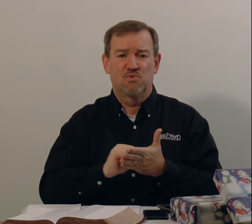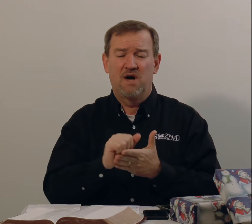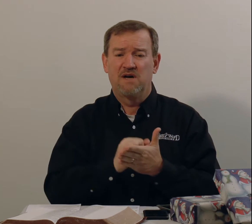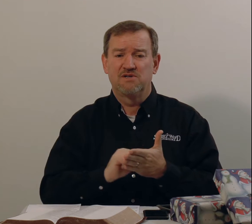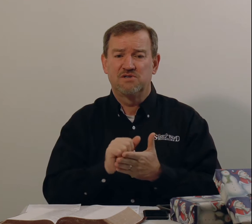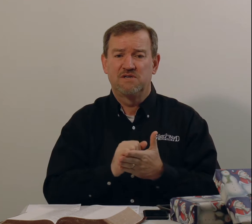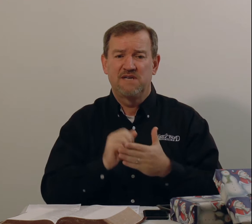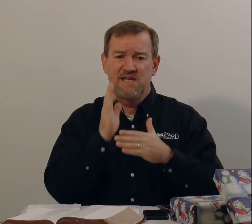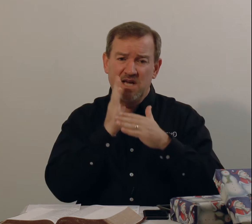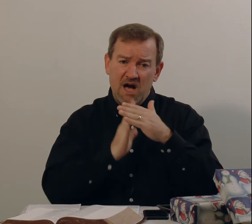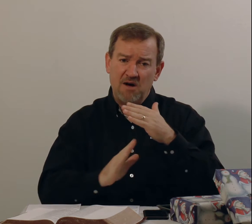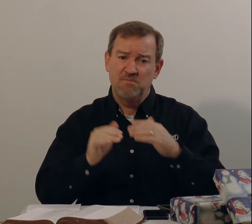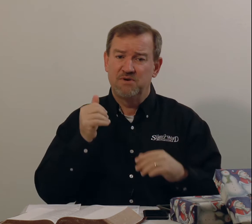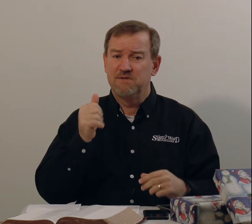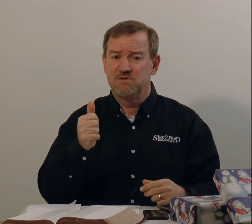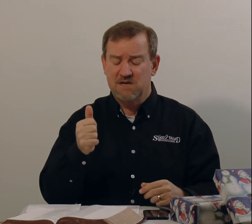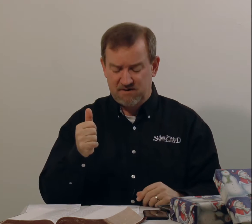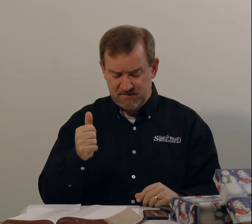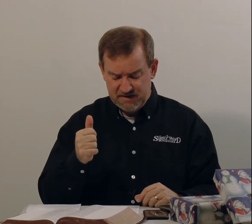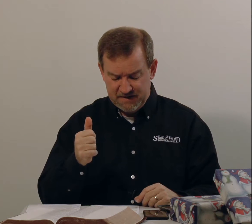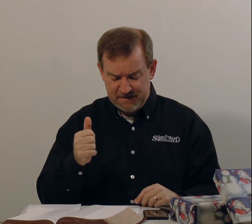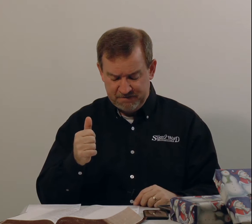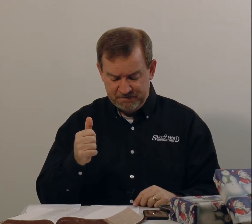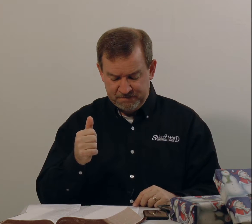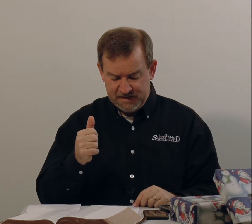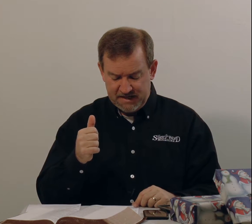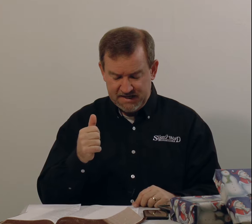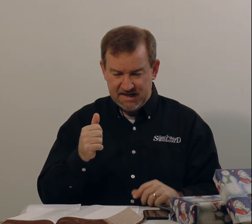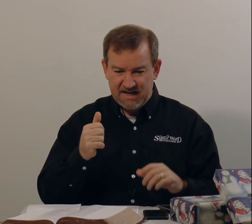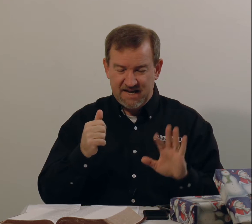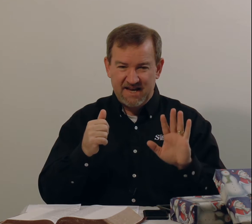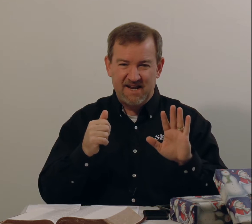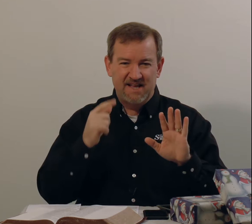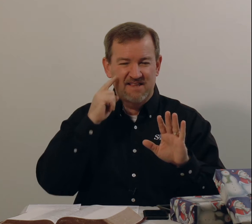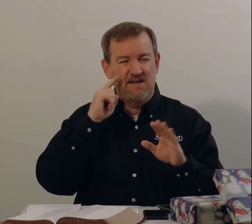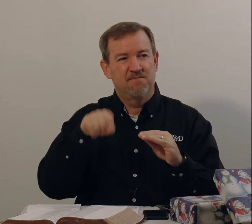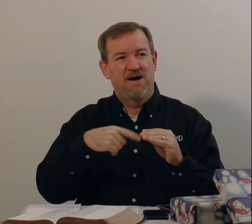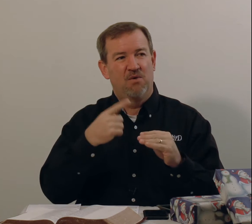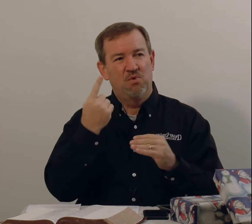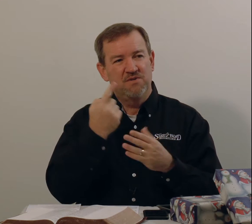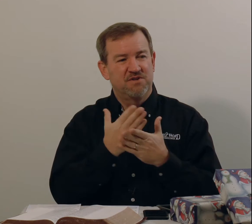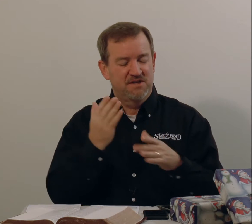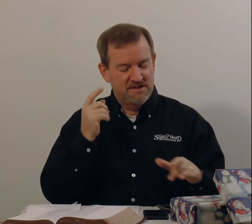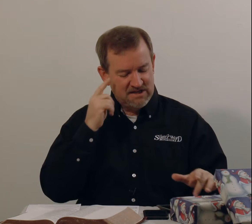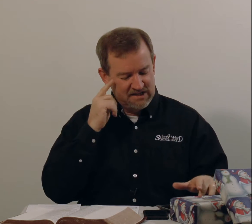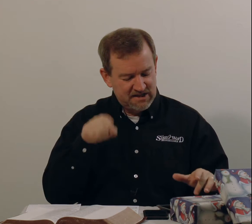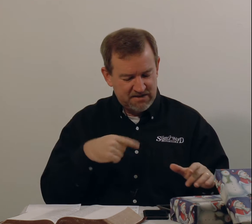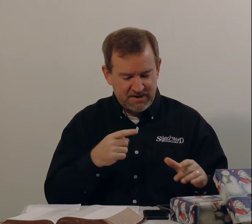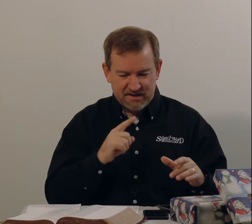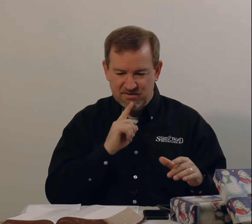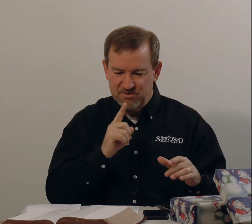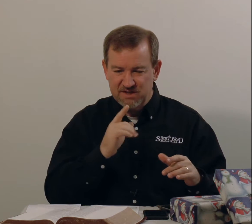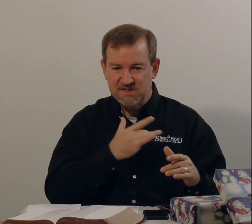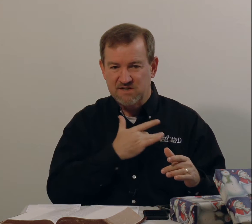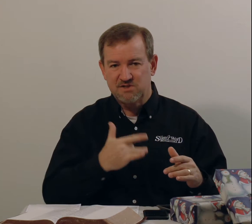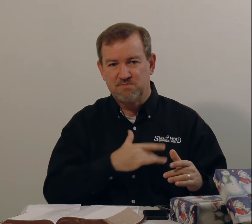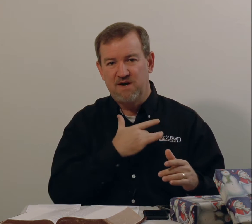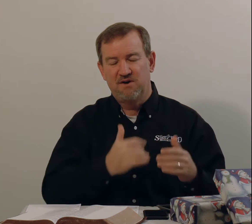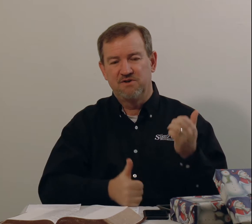himself. And, and I think about one of the things that I think about that really touches my heart